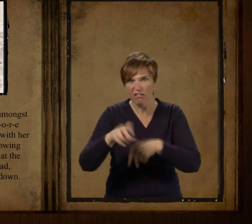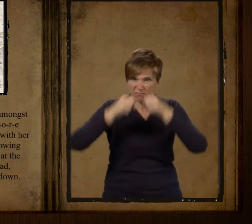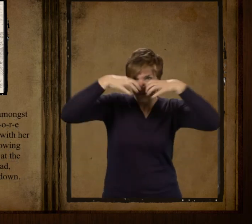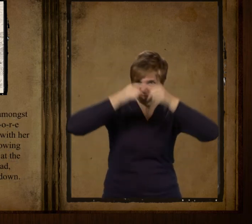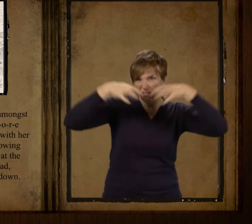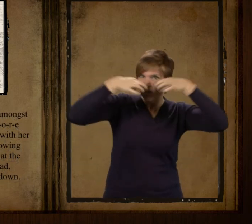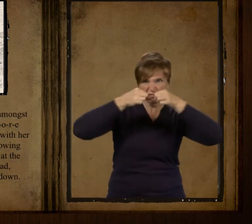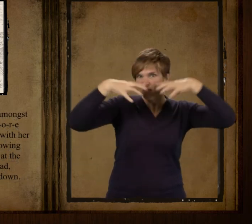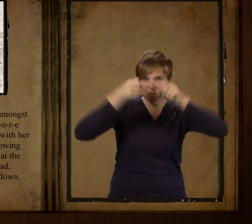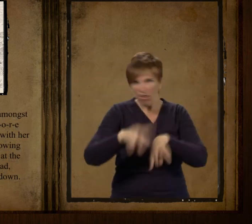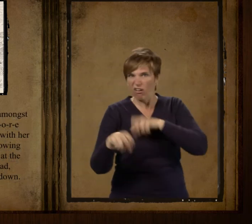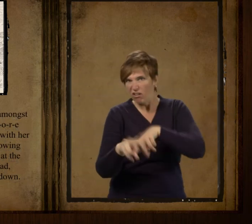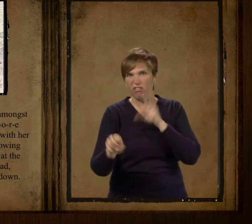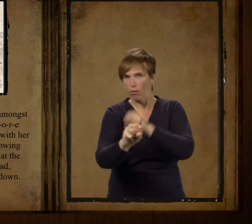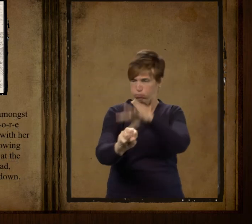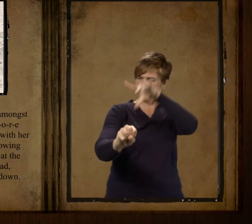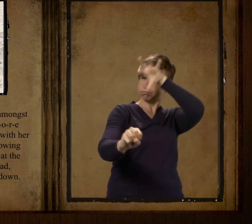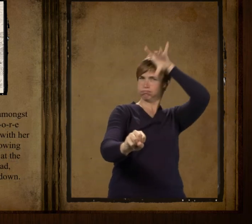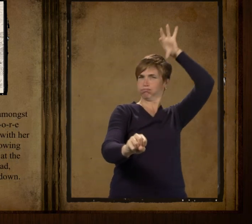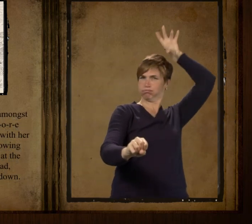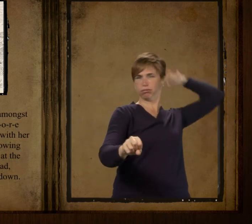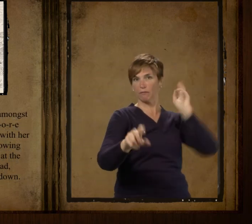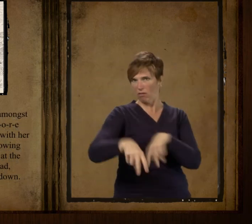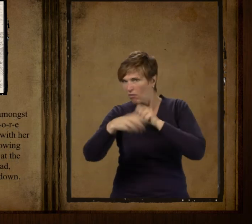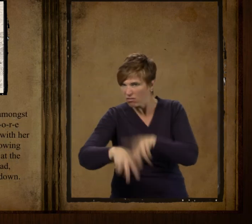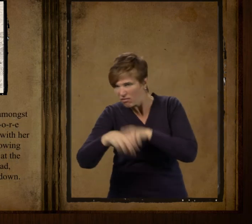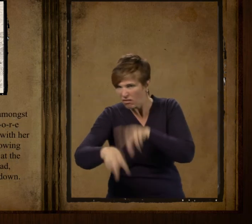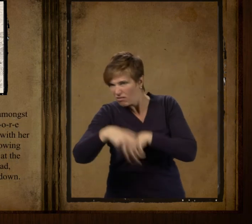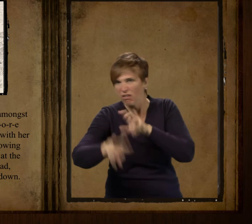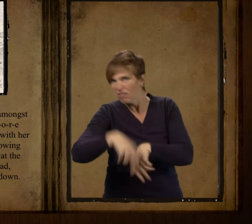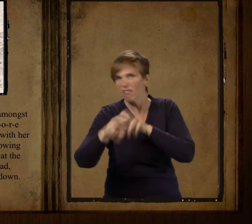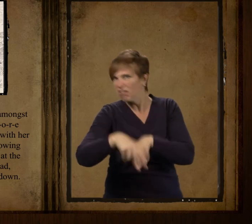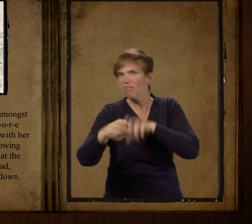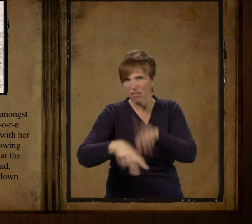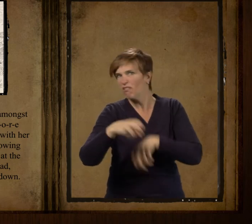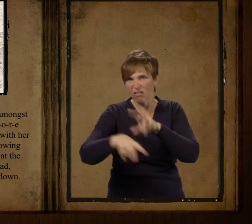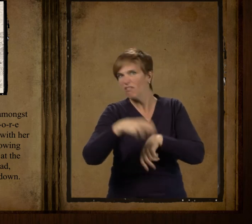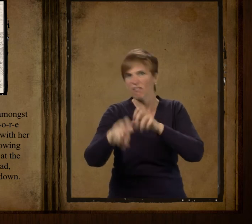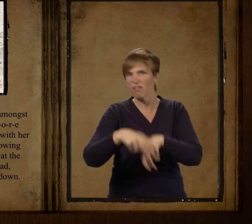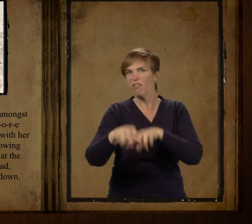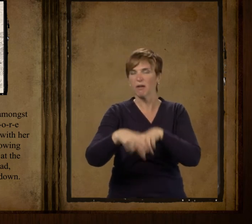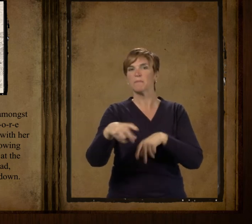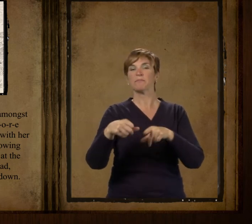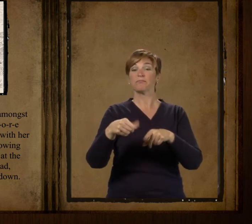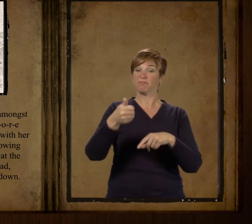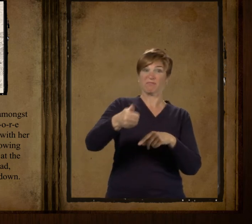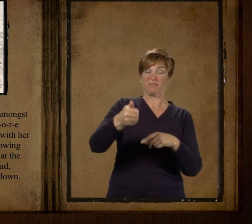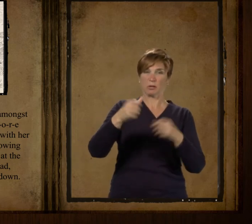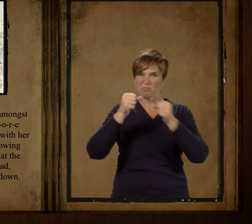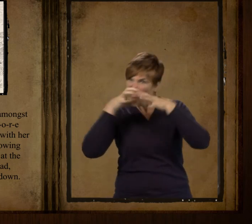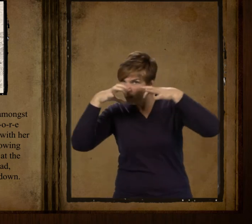sometimes out to one side among the fences and kicking up more dust